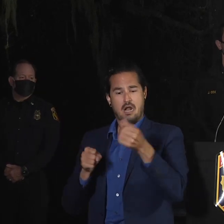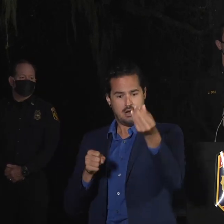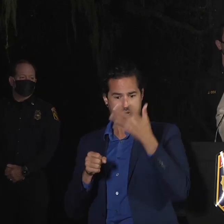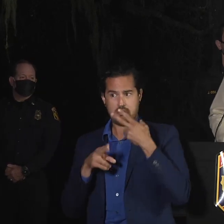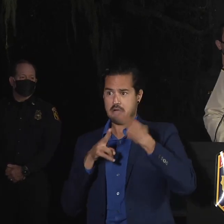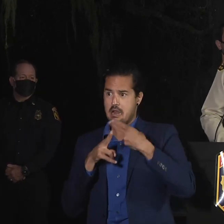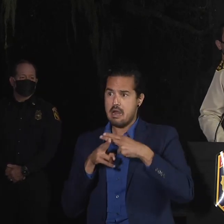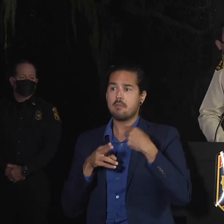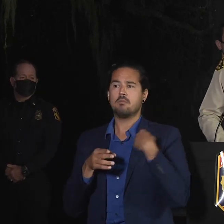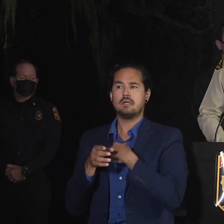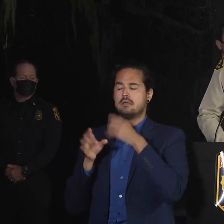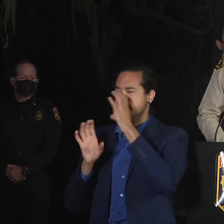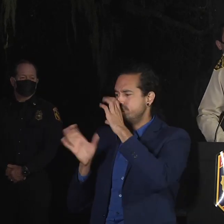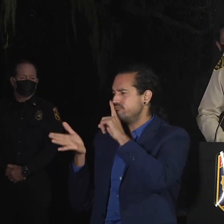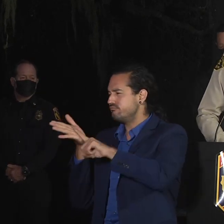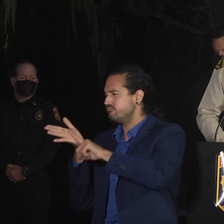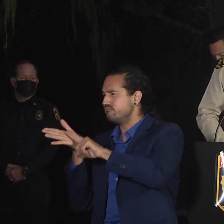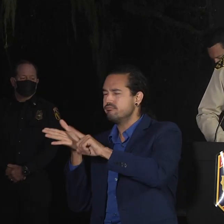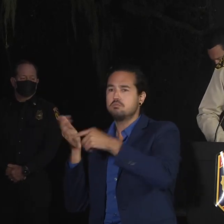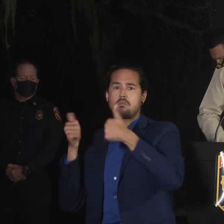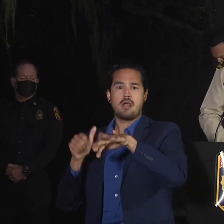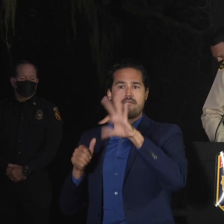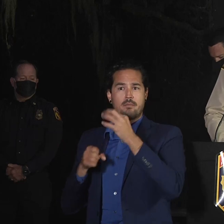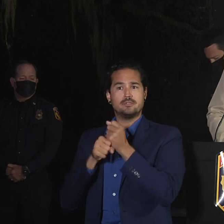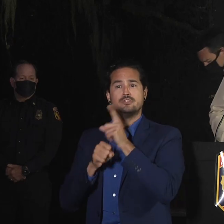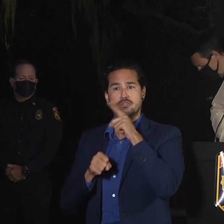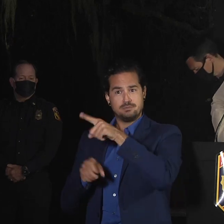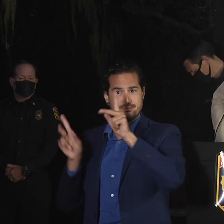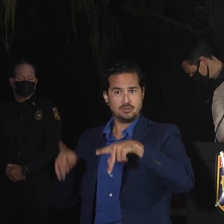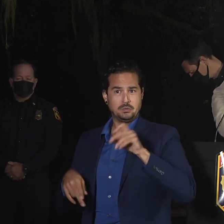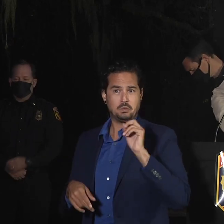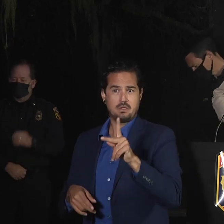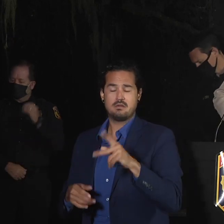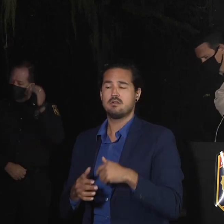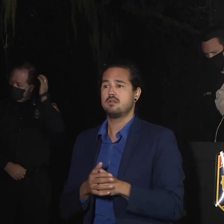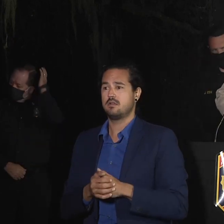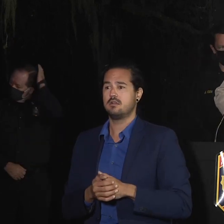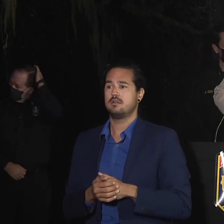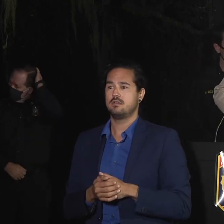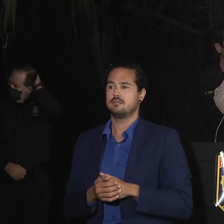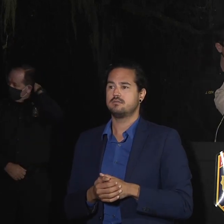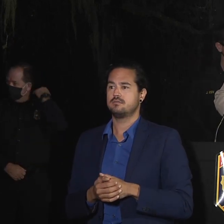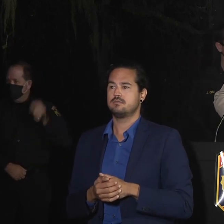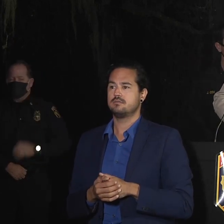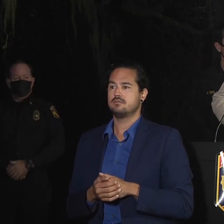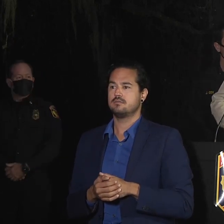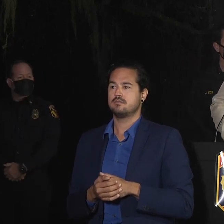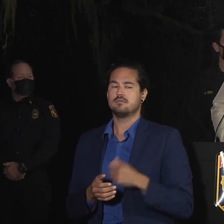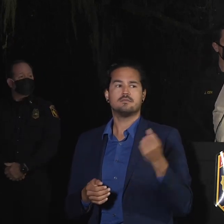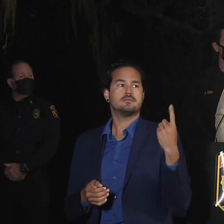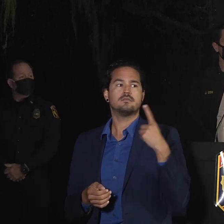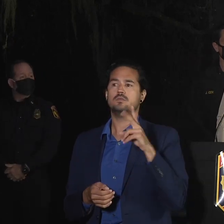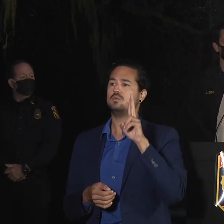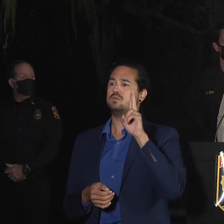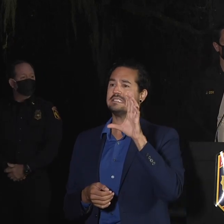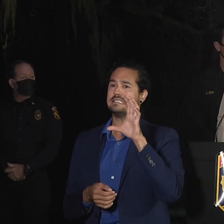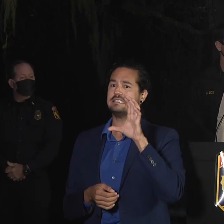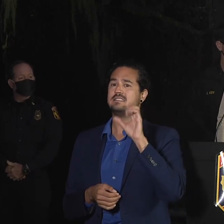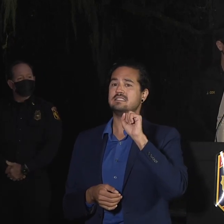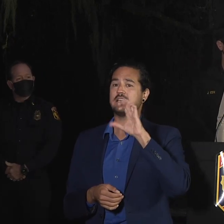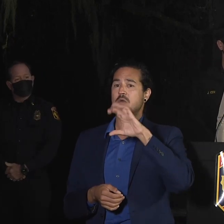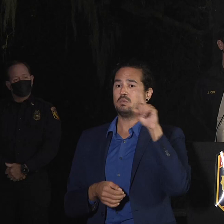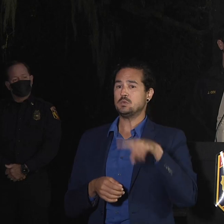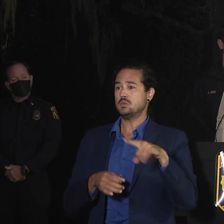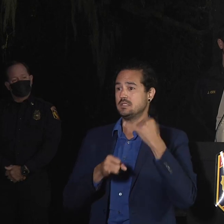repopulating? Yesterday we heard about UCSC. Is there an order for, you know, is Scotts Valley